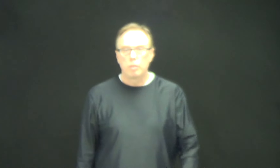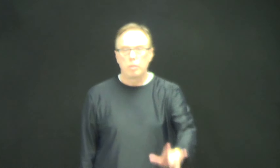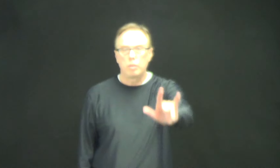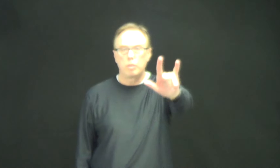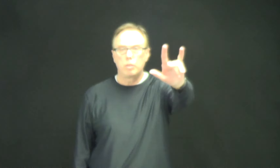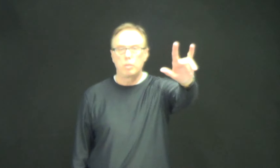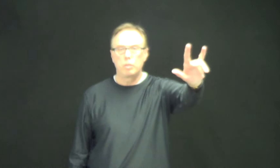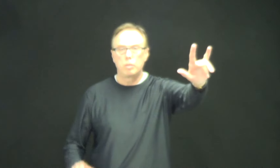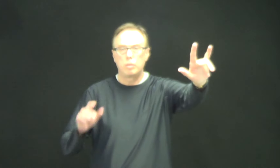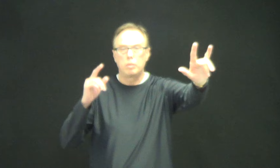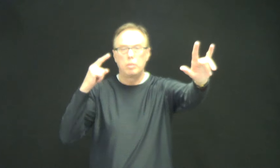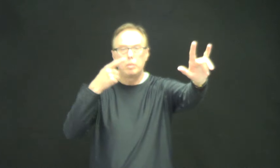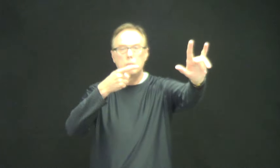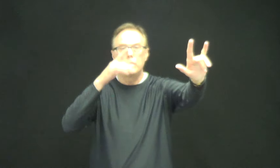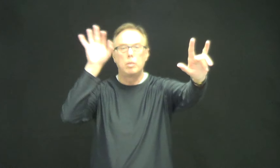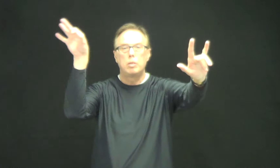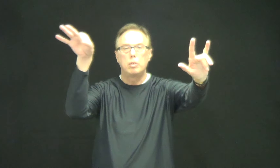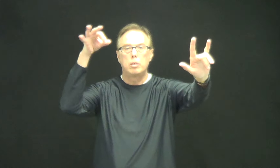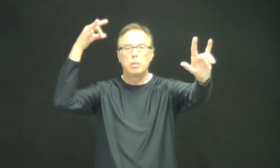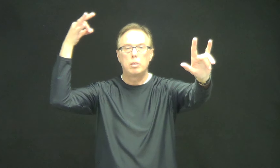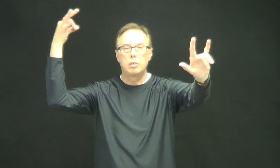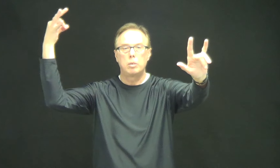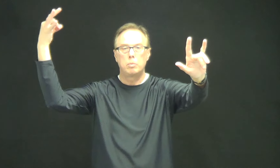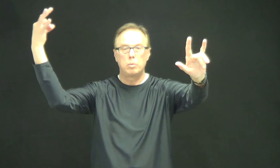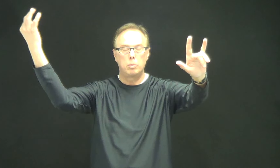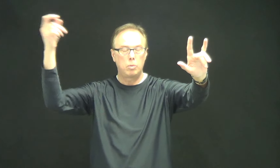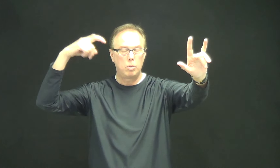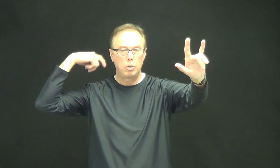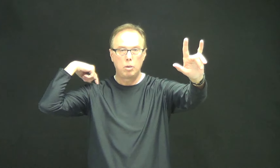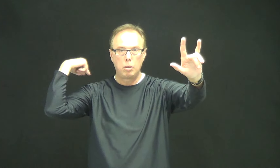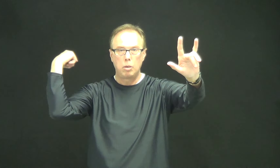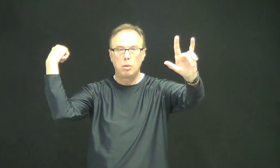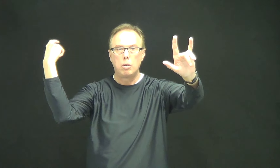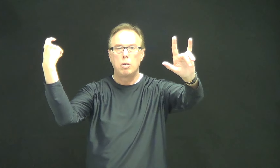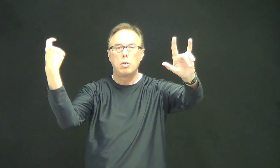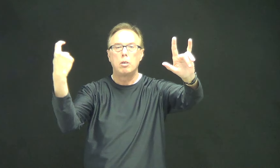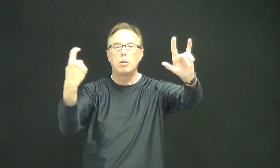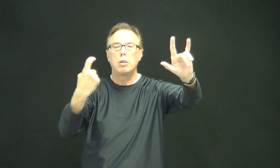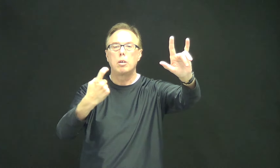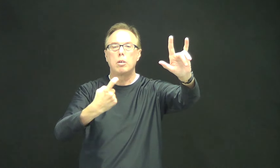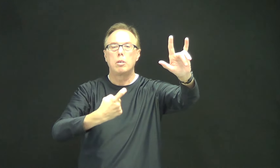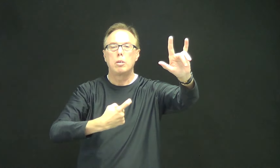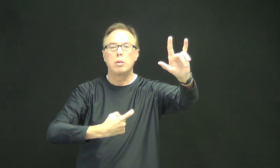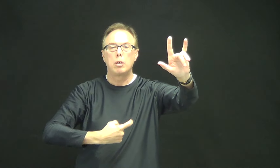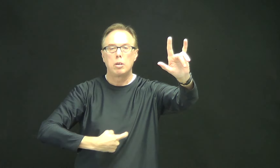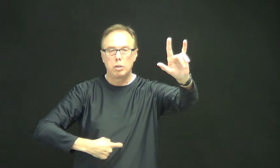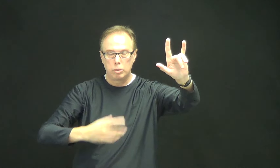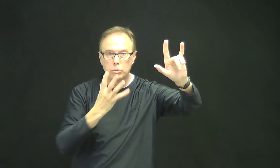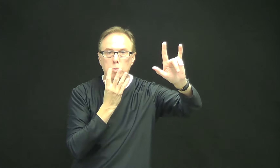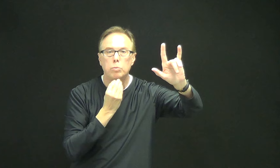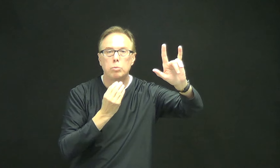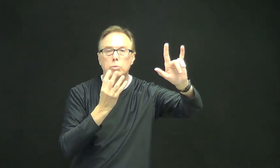Shetem, te yambo, ya tibia liu blu,